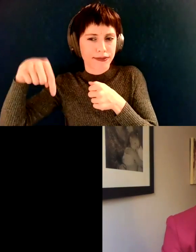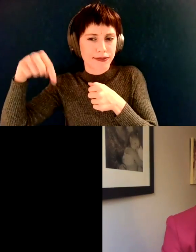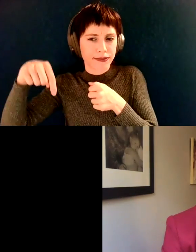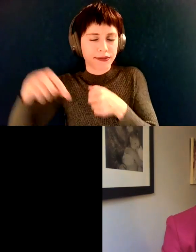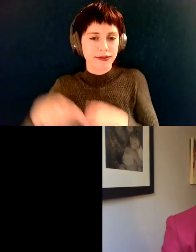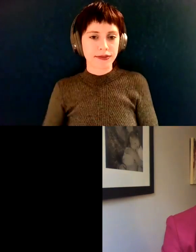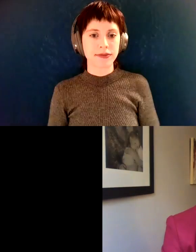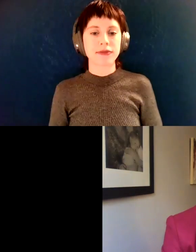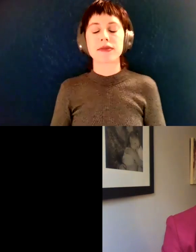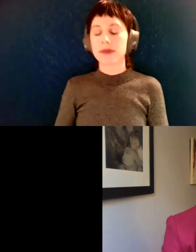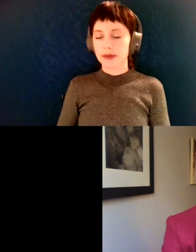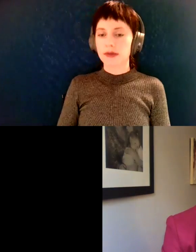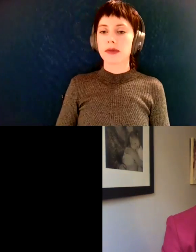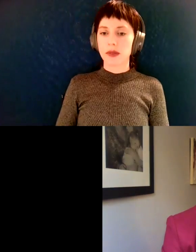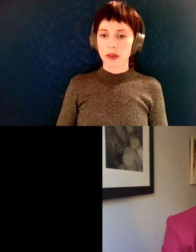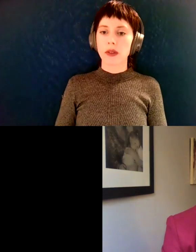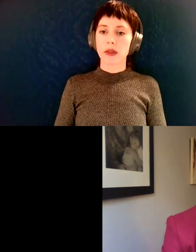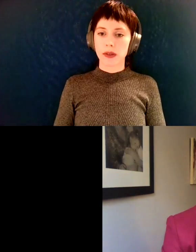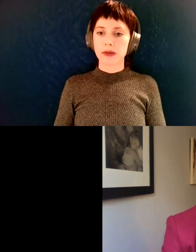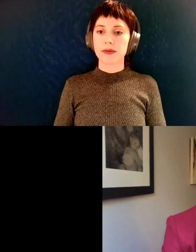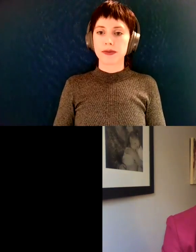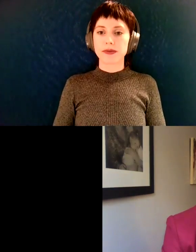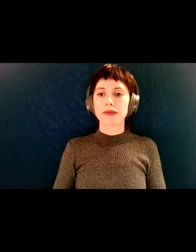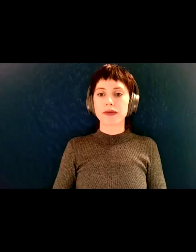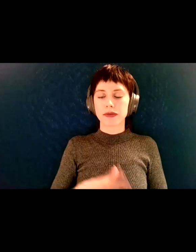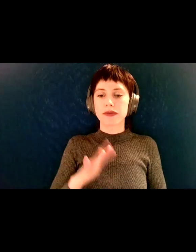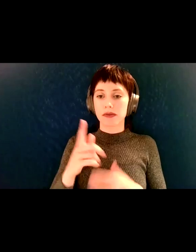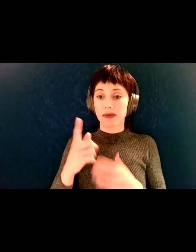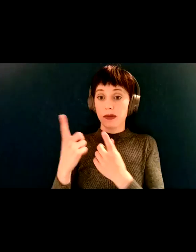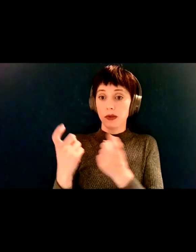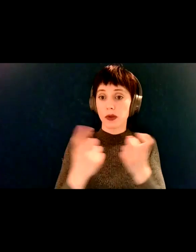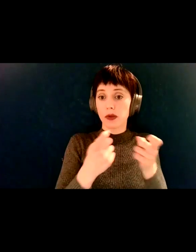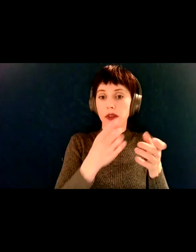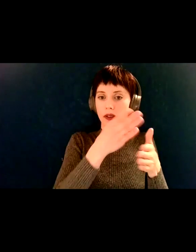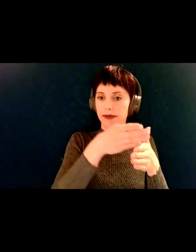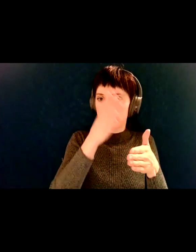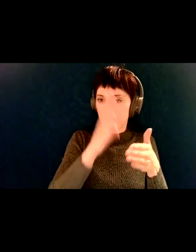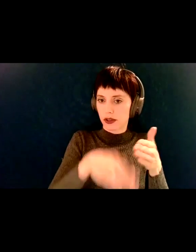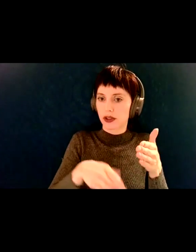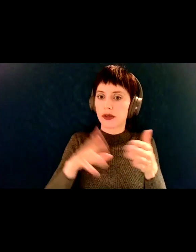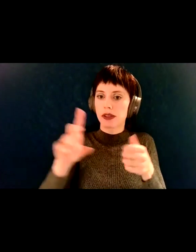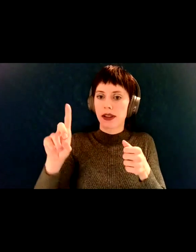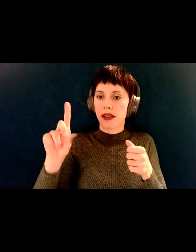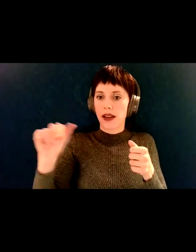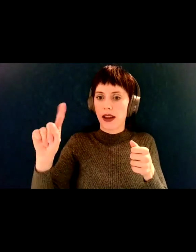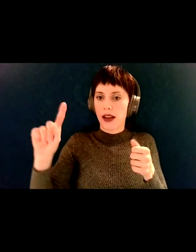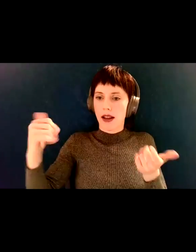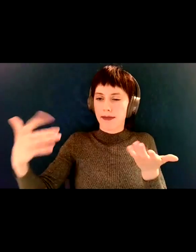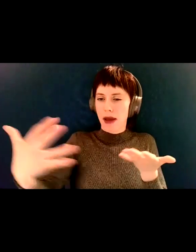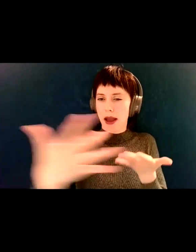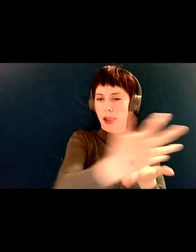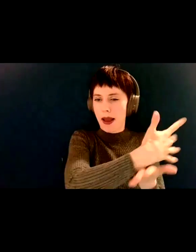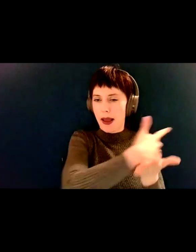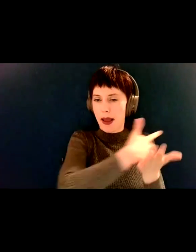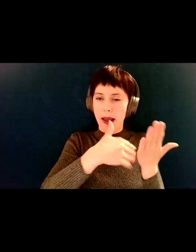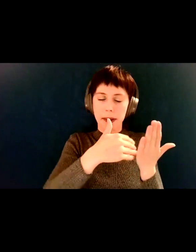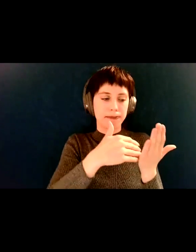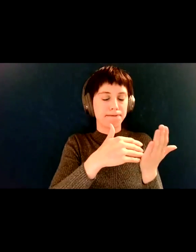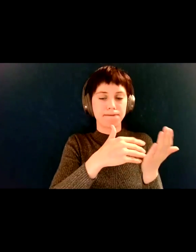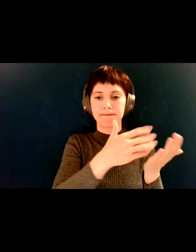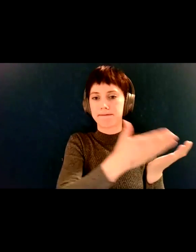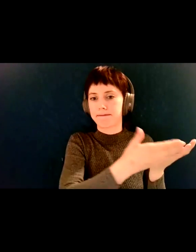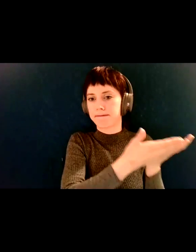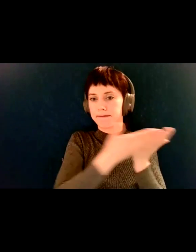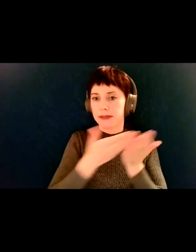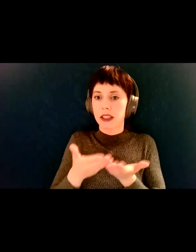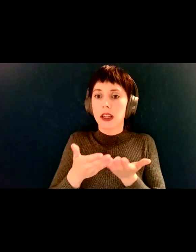after the, the, the, the initial data collection, we're going to have a town hall where people who take the survey will be sent a